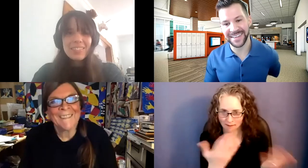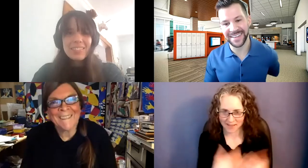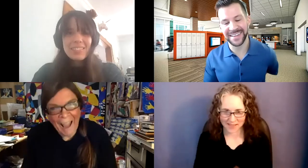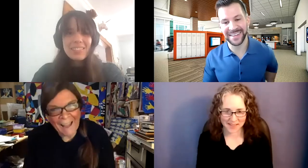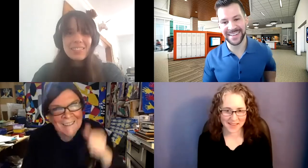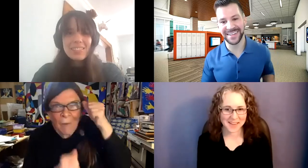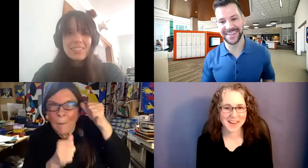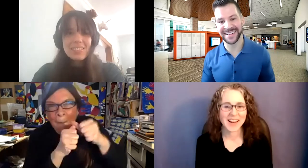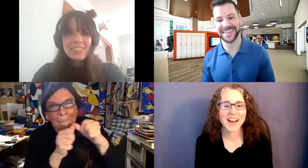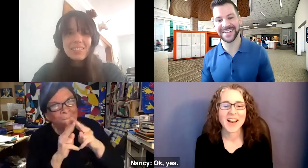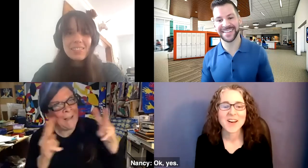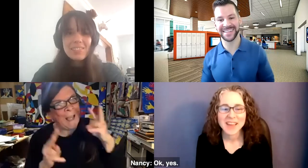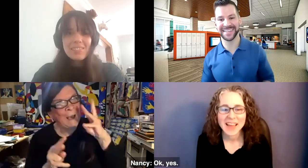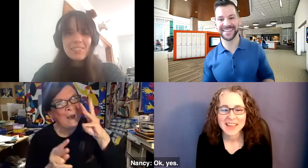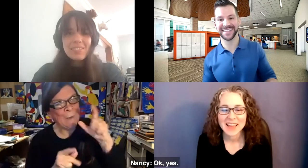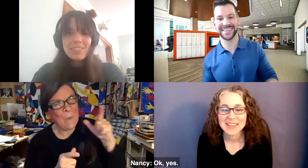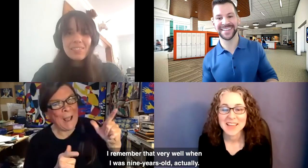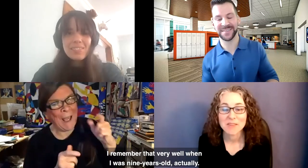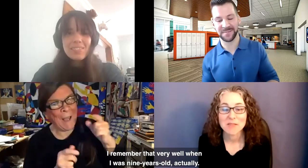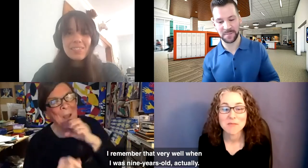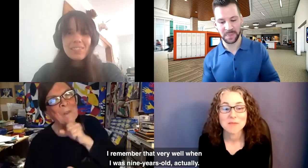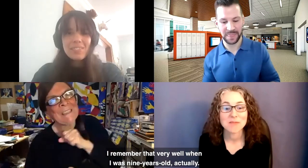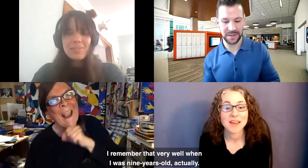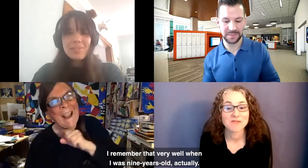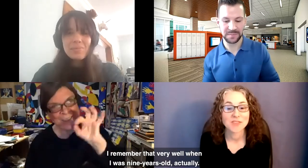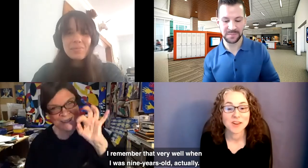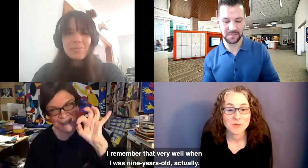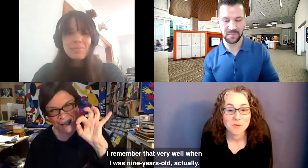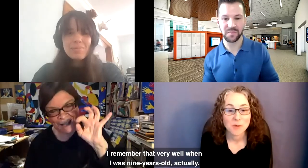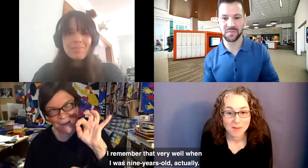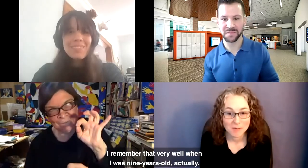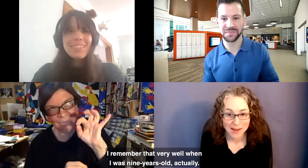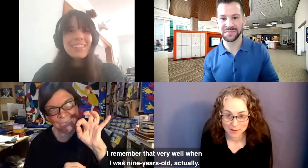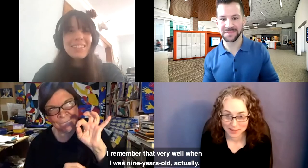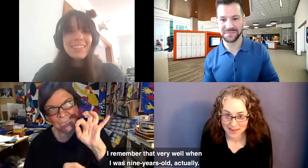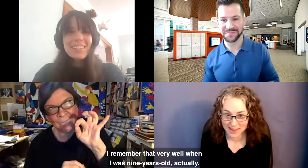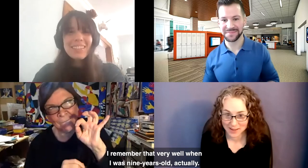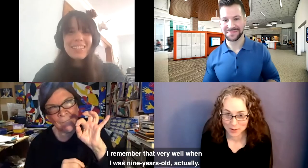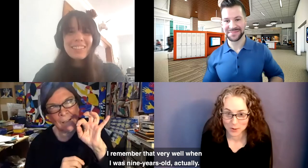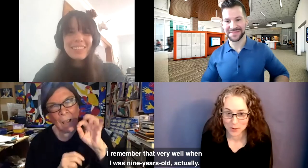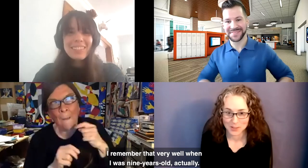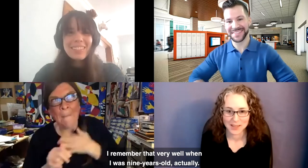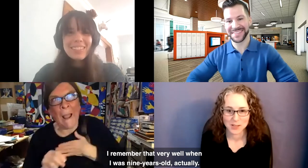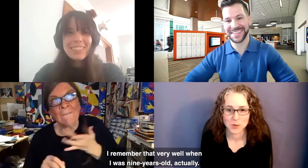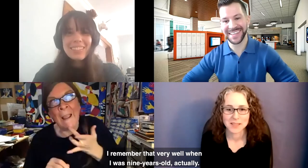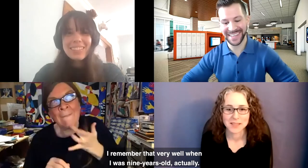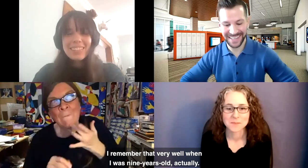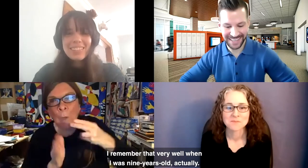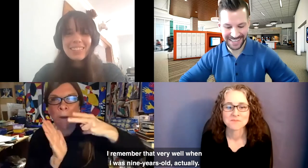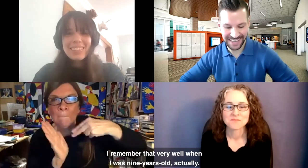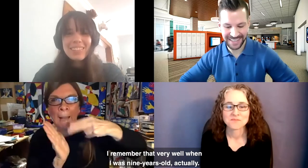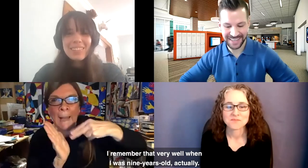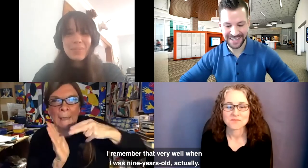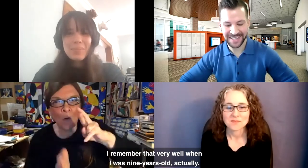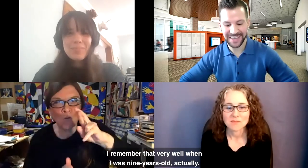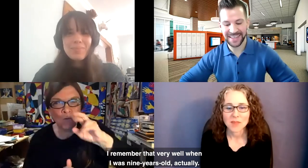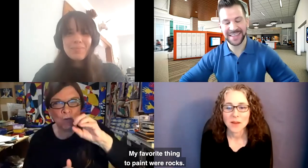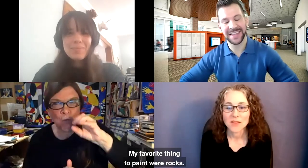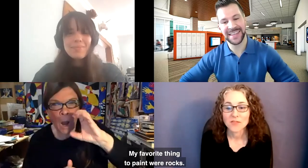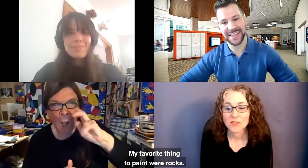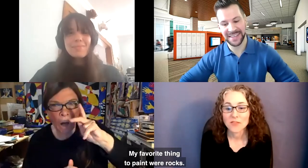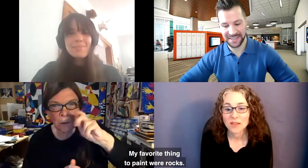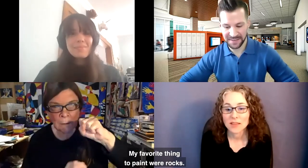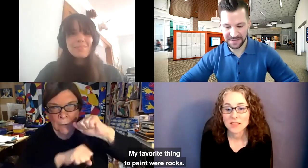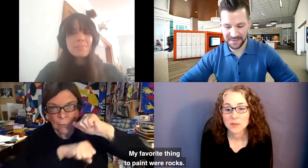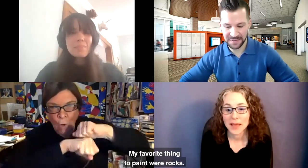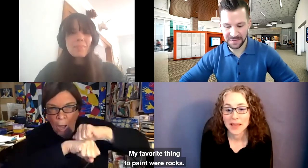Nancy signing. Okay, yes. I remember that very well when I was nine years old, actually. My